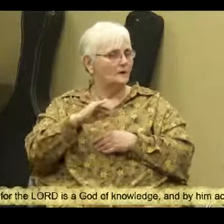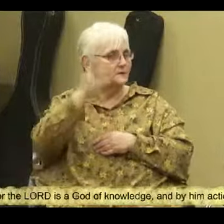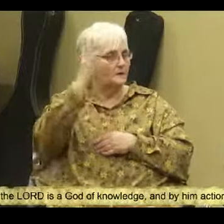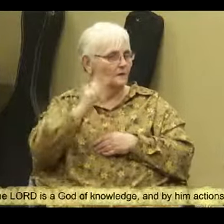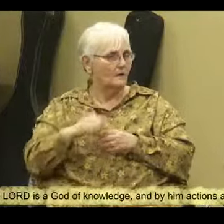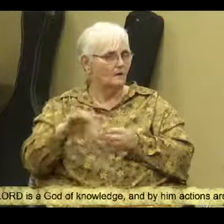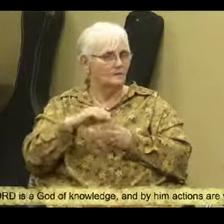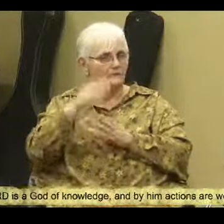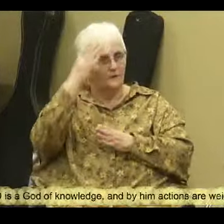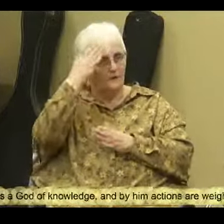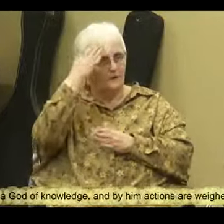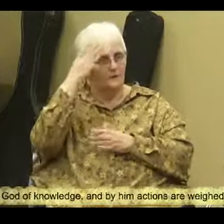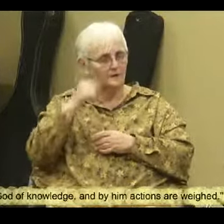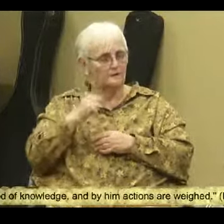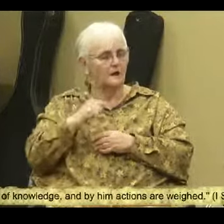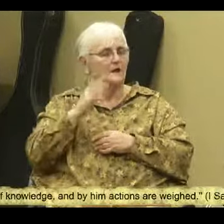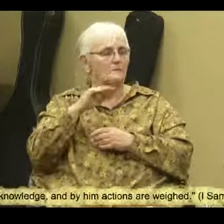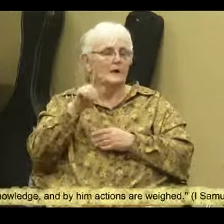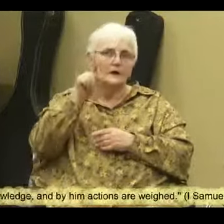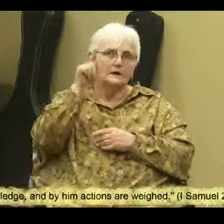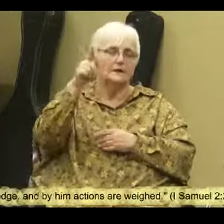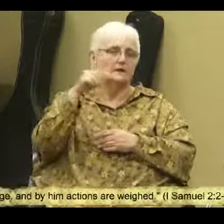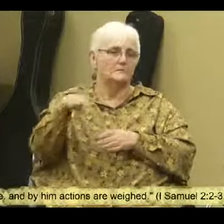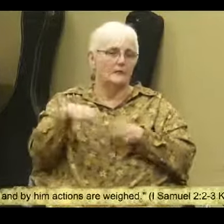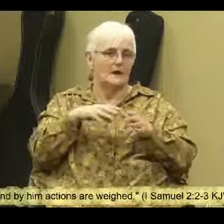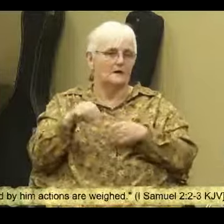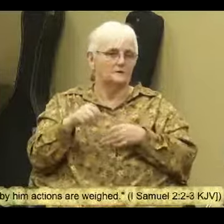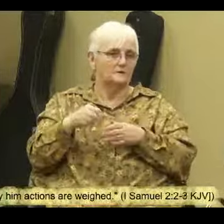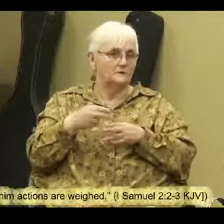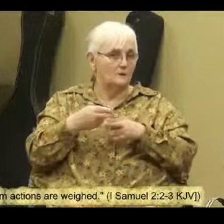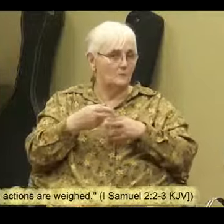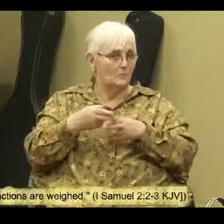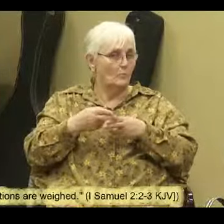knowledge, and by Him actions are weighed. You know,